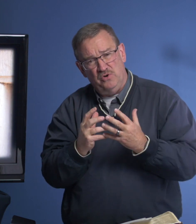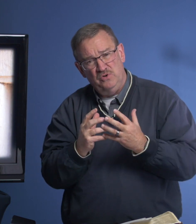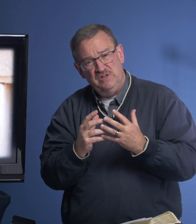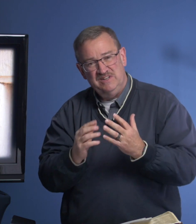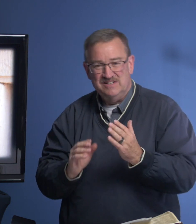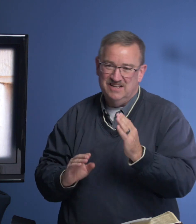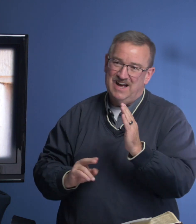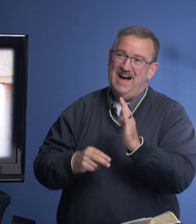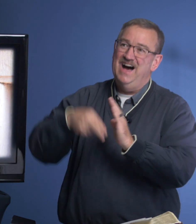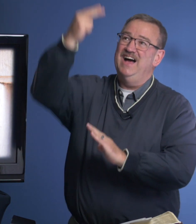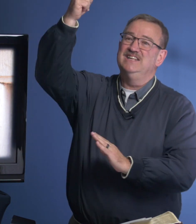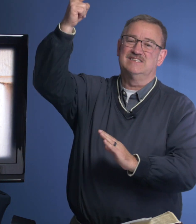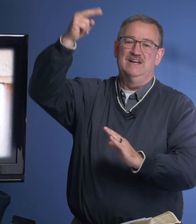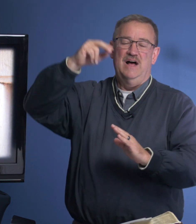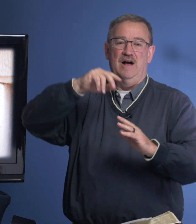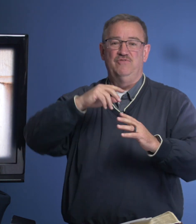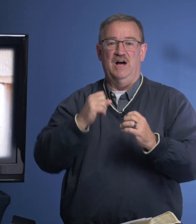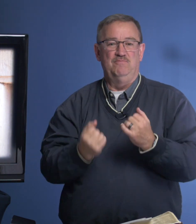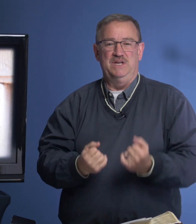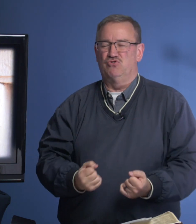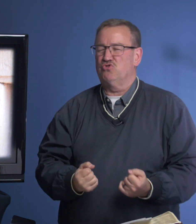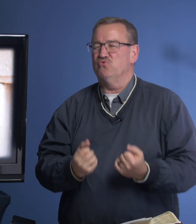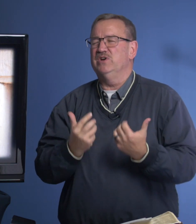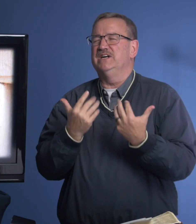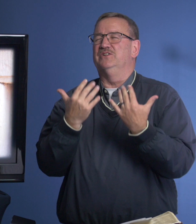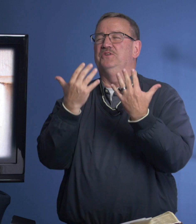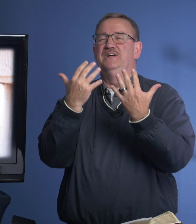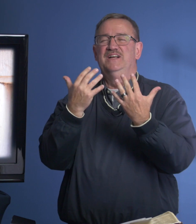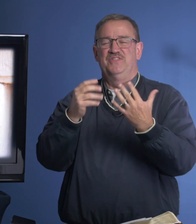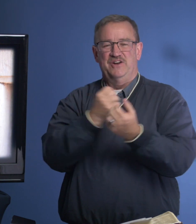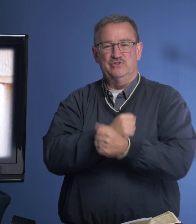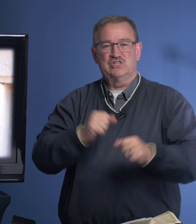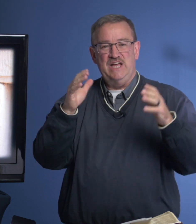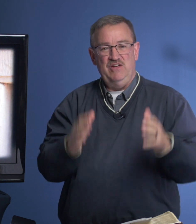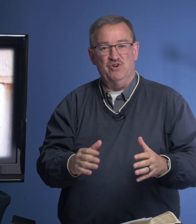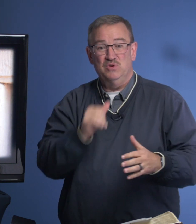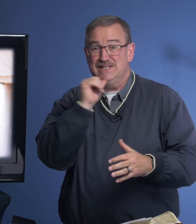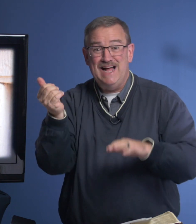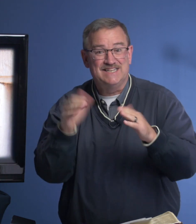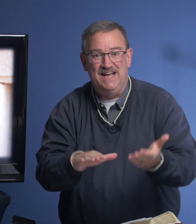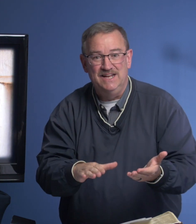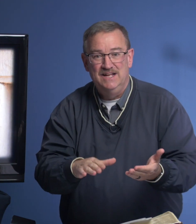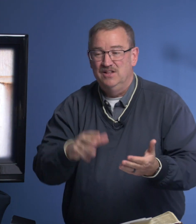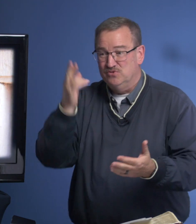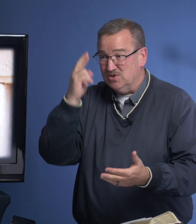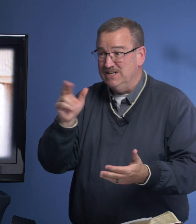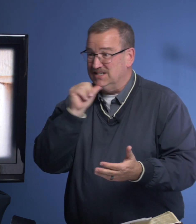to the heights of being thrilled that her Savior was not dead. There was a reason he